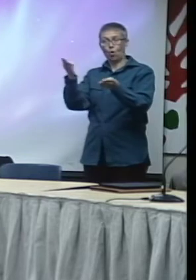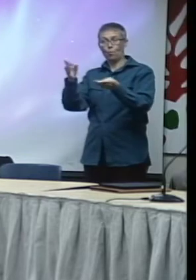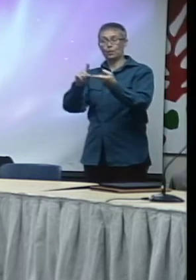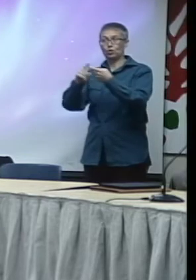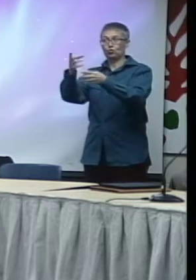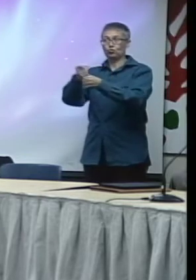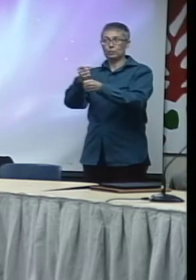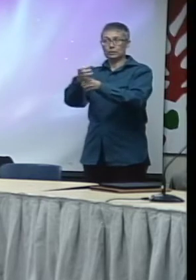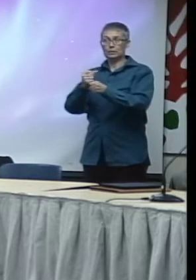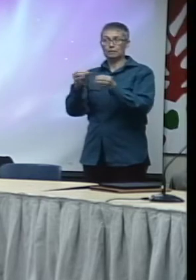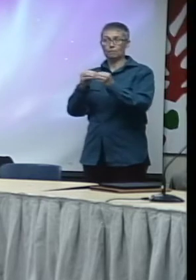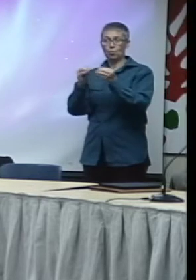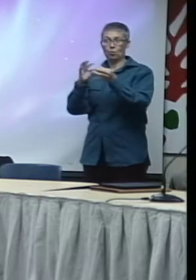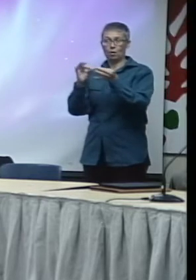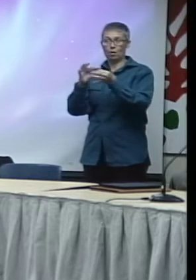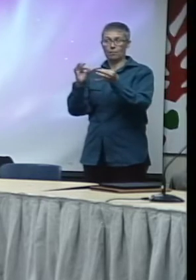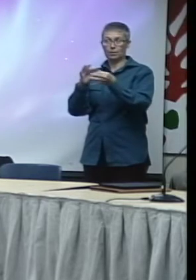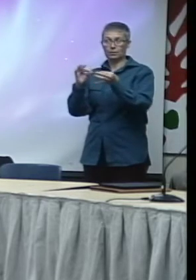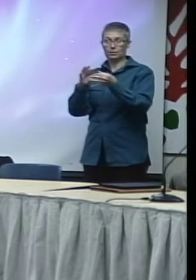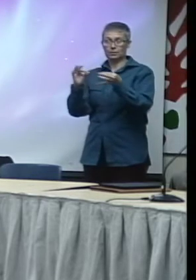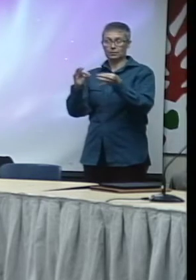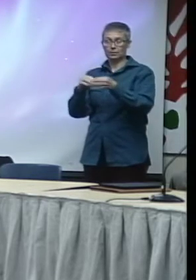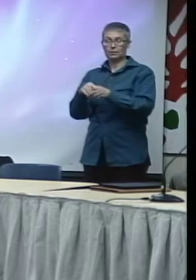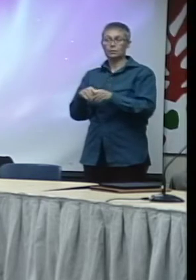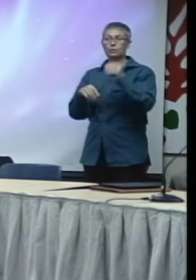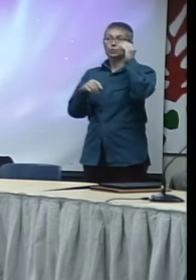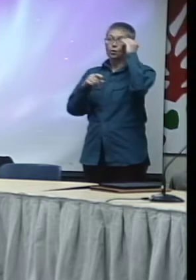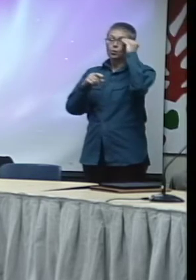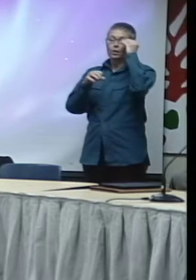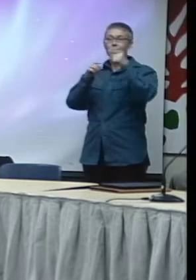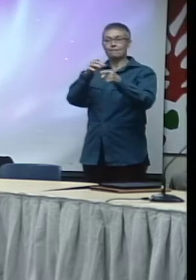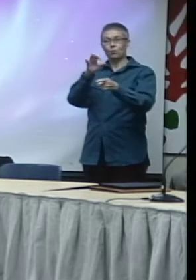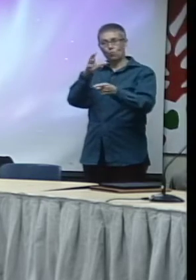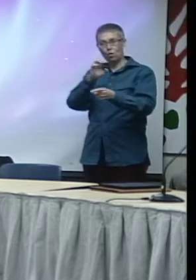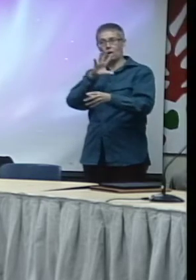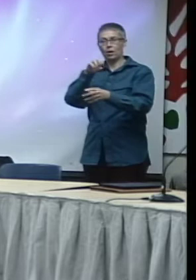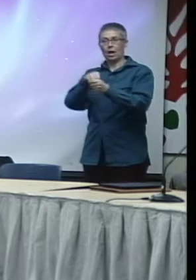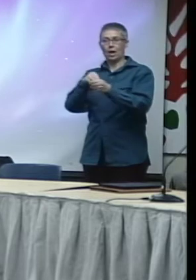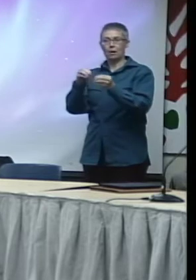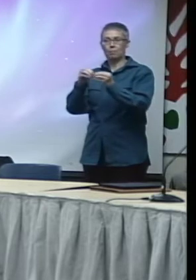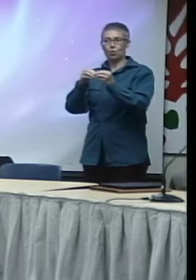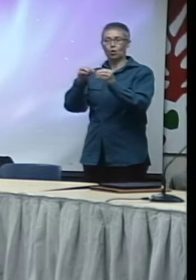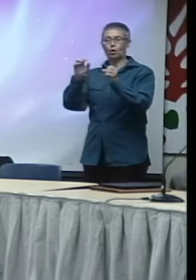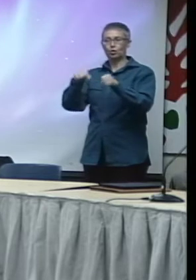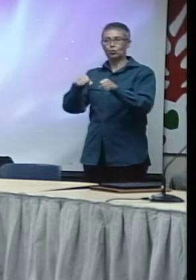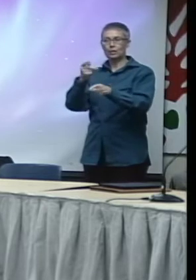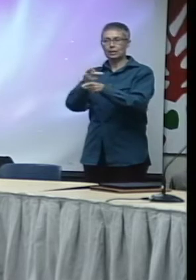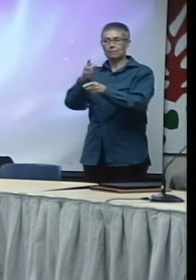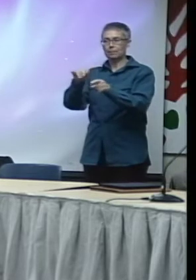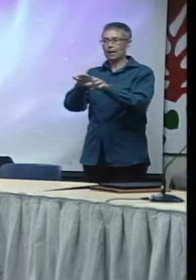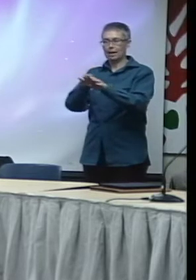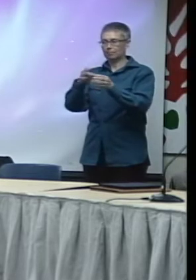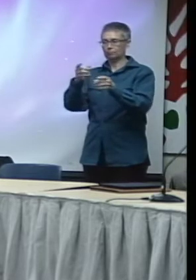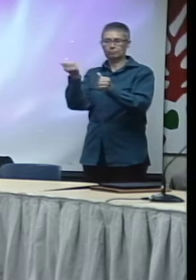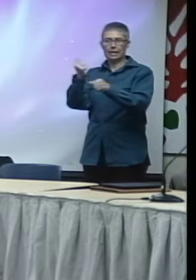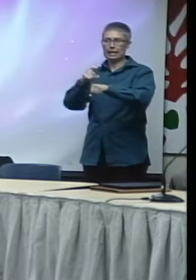We also know for the record the process of ascertainment of community cable needs and interests will remain open until further notice.